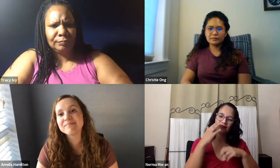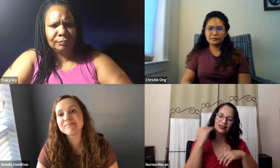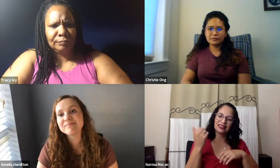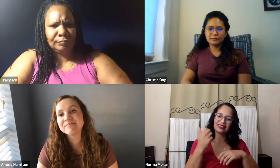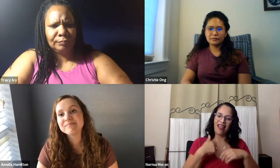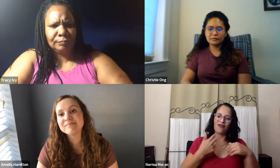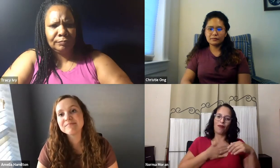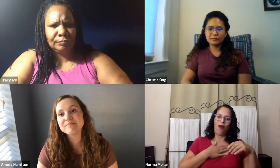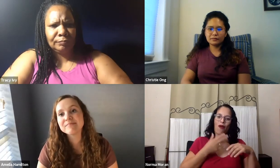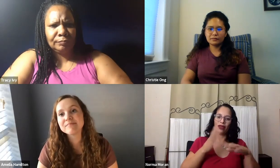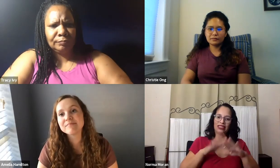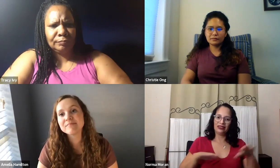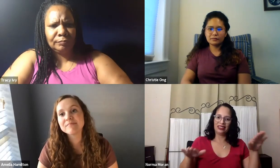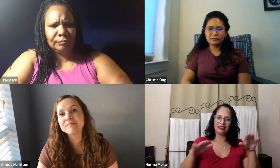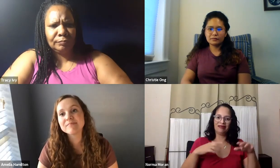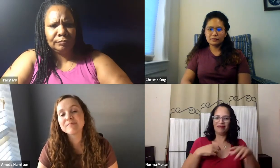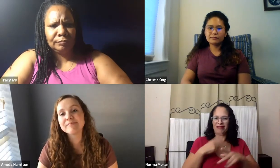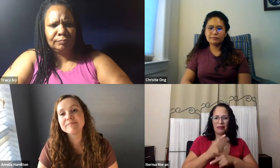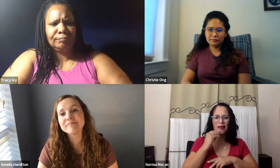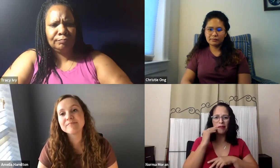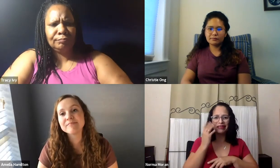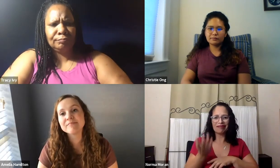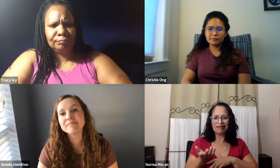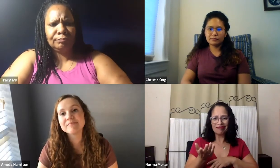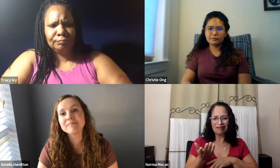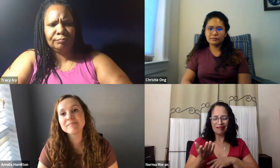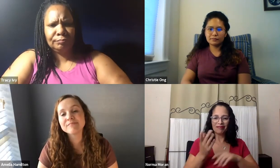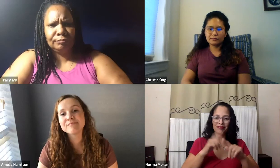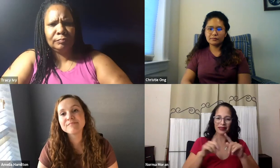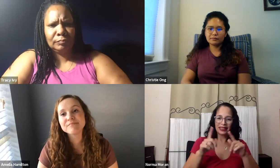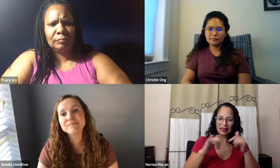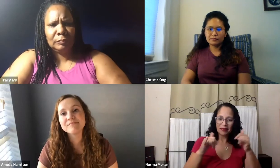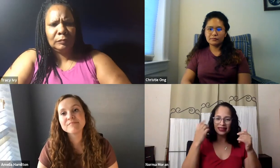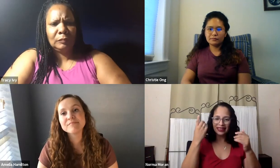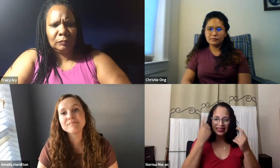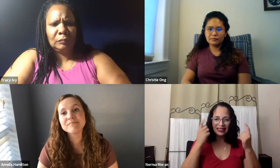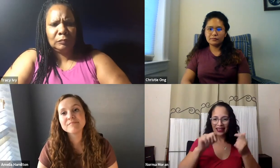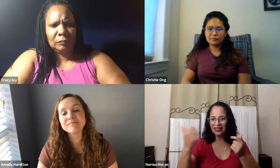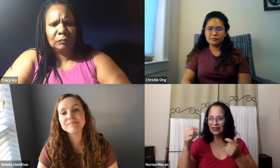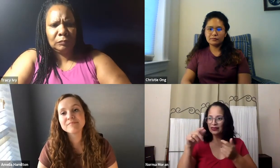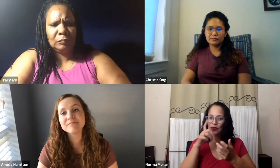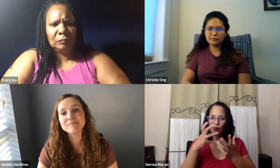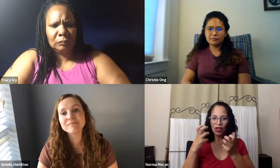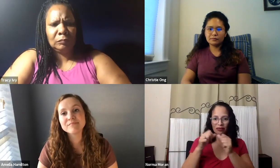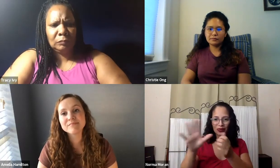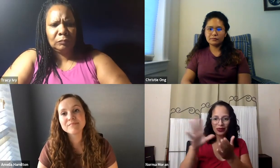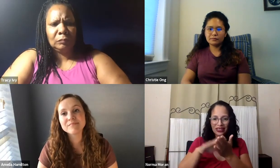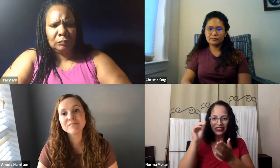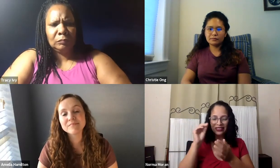Norma is saying this is tough because I do have children of my own that I'm keeping home. But at the same time, I'm trying to consider